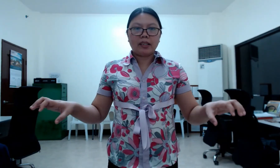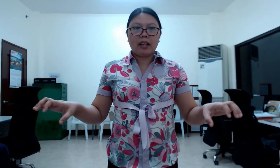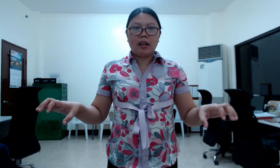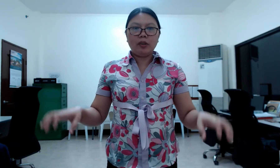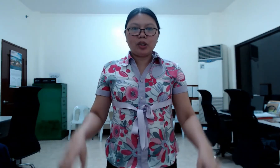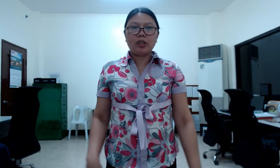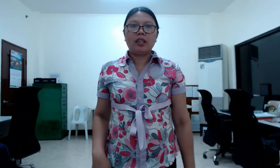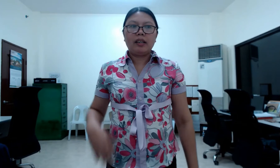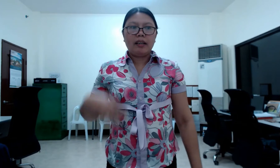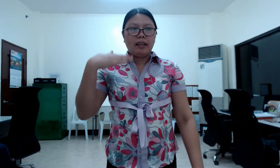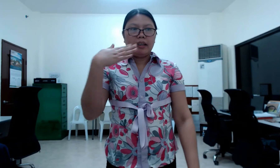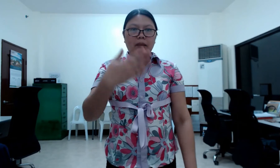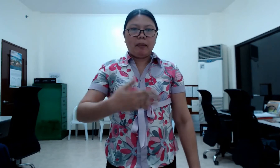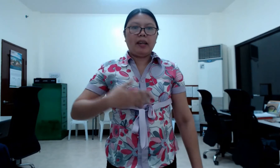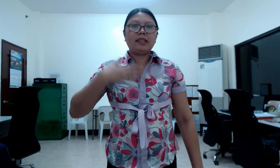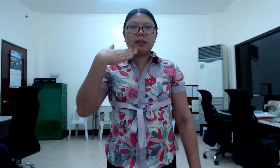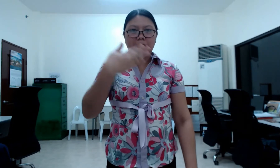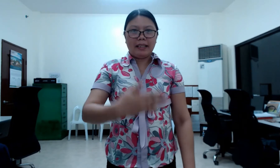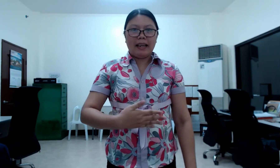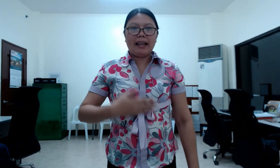couch. It makes me glad.